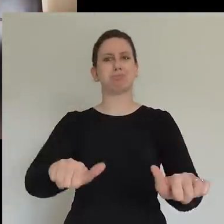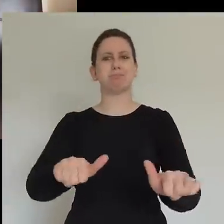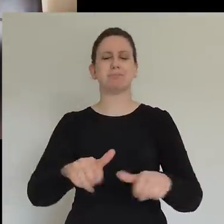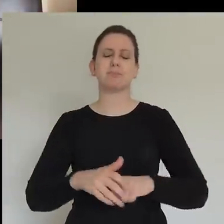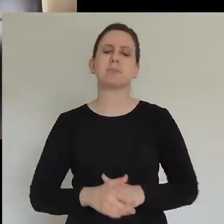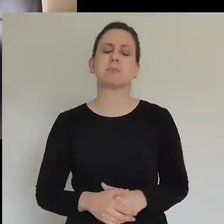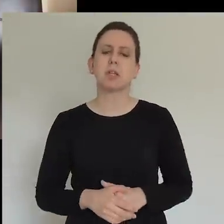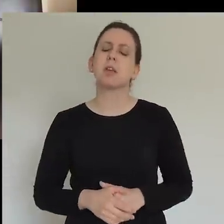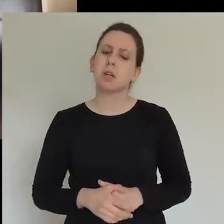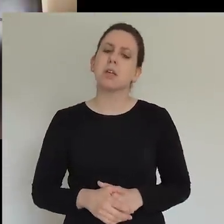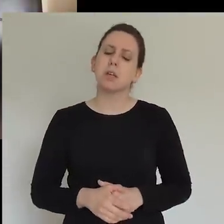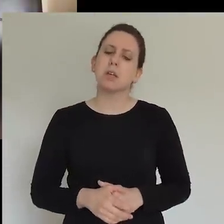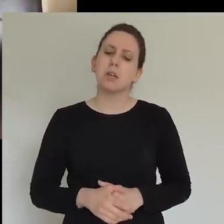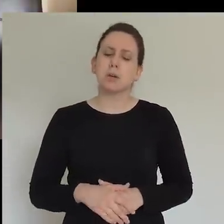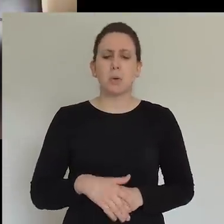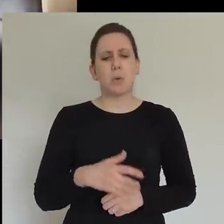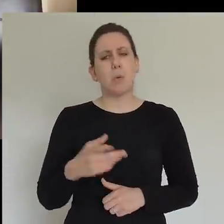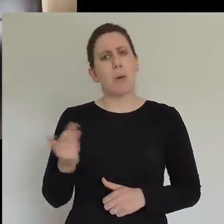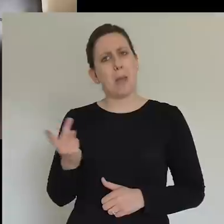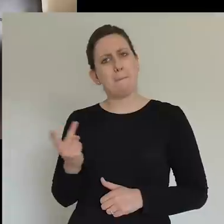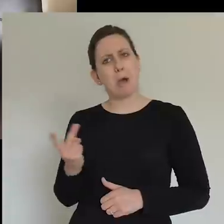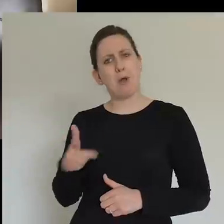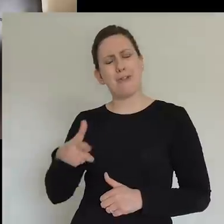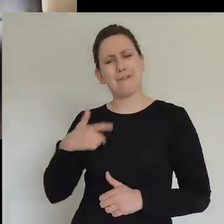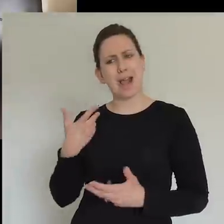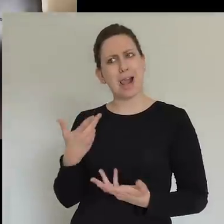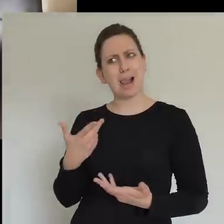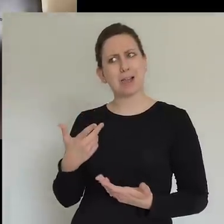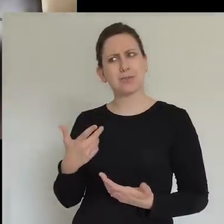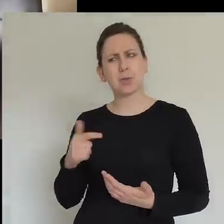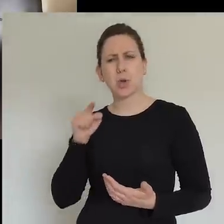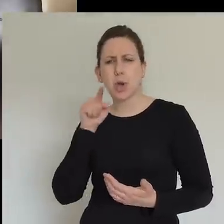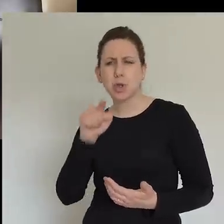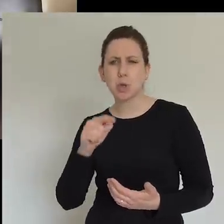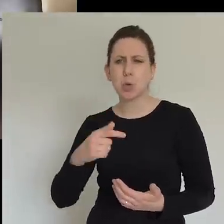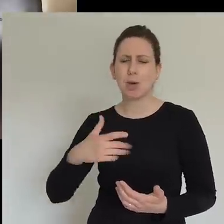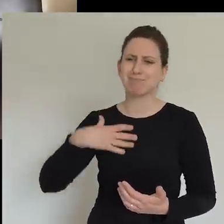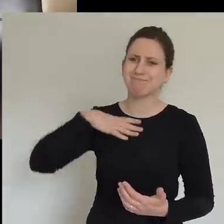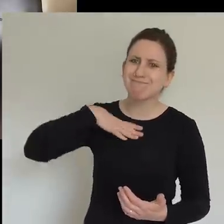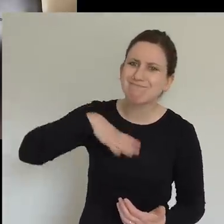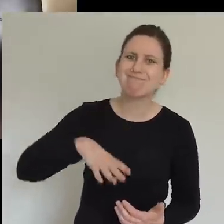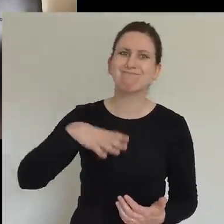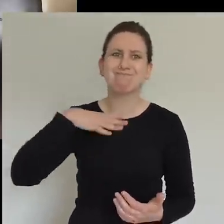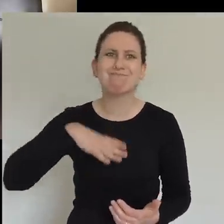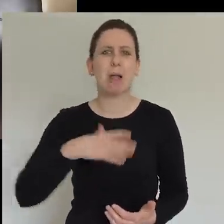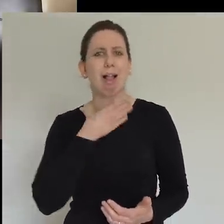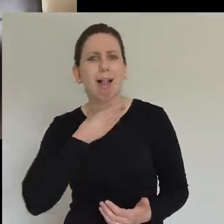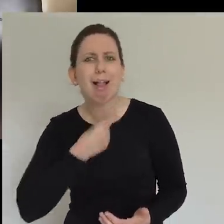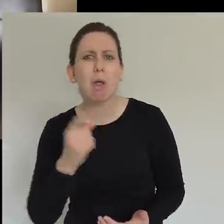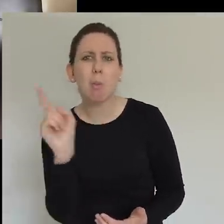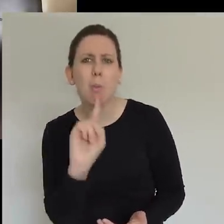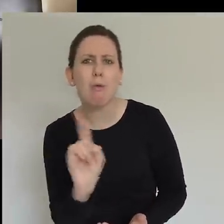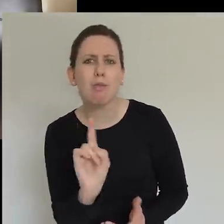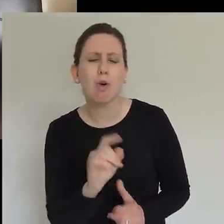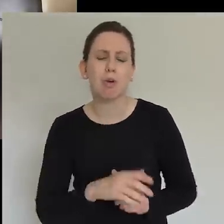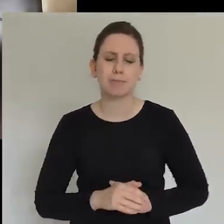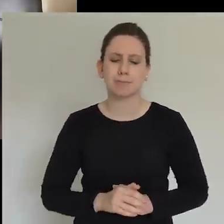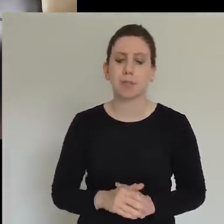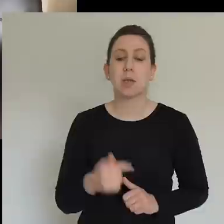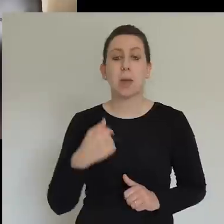hungry for what we're hungry for, that that's an important thing, something you read, Gav, wasn't it? Yeah, I was listening to John Tyson, who's an Australian pastor